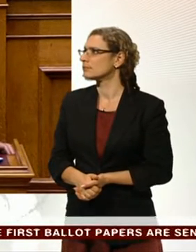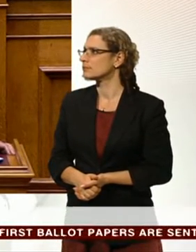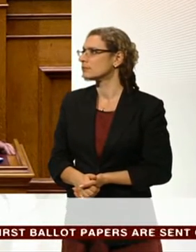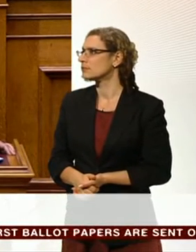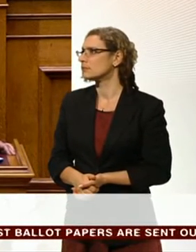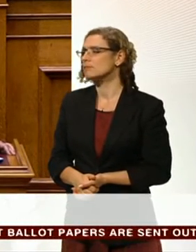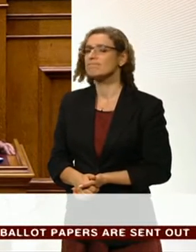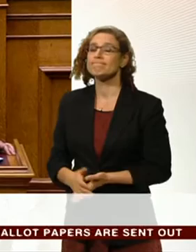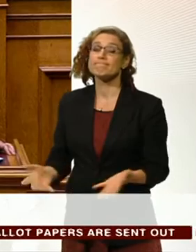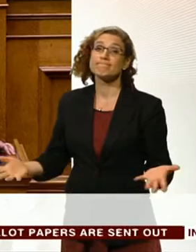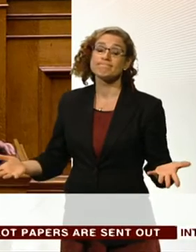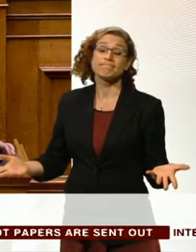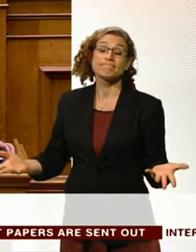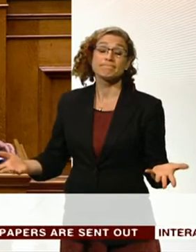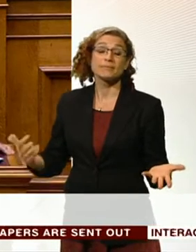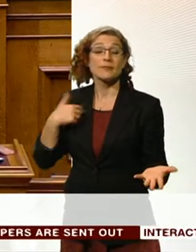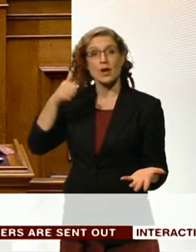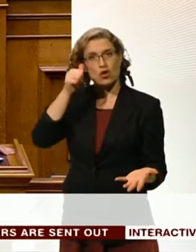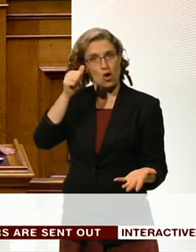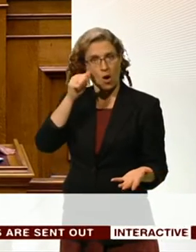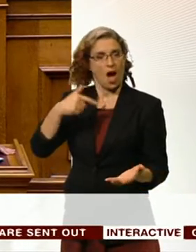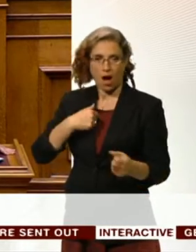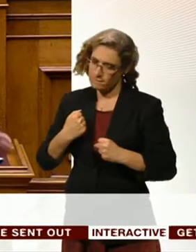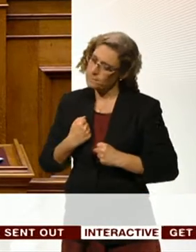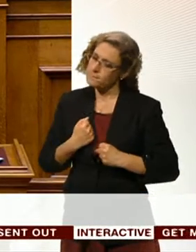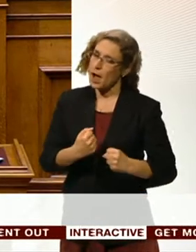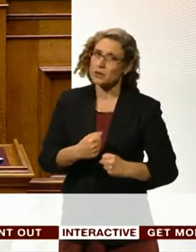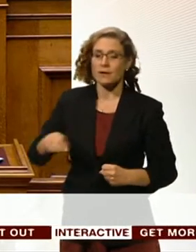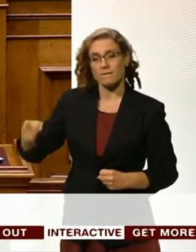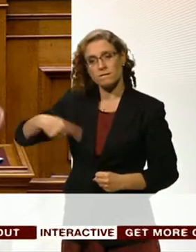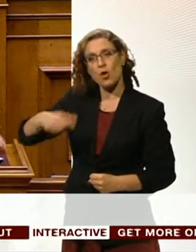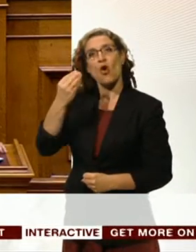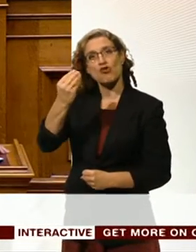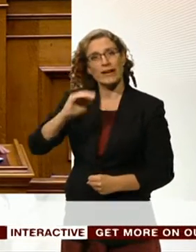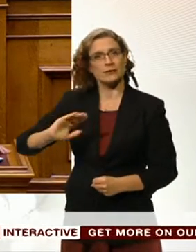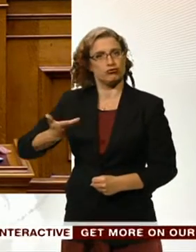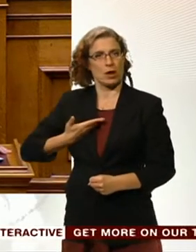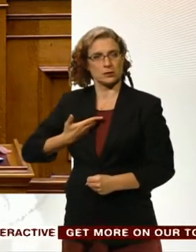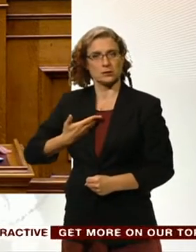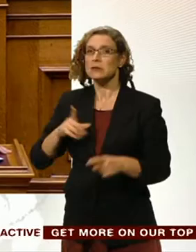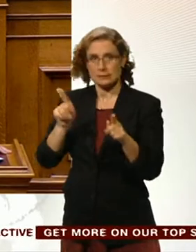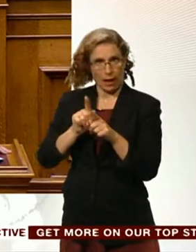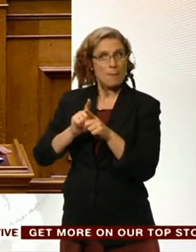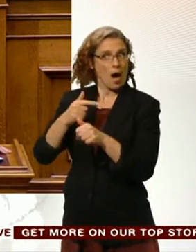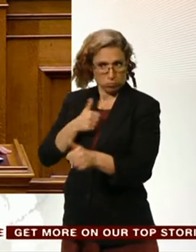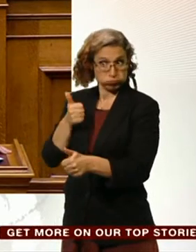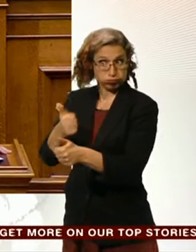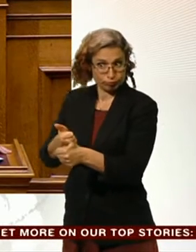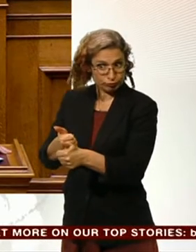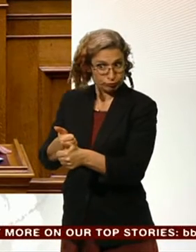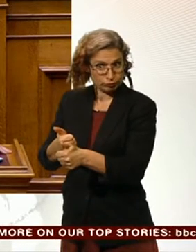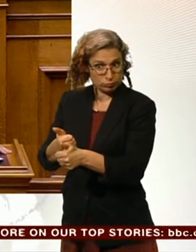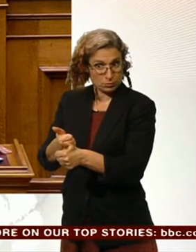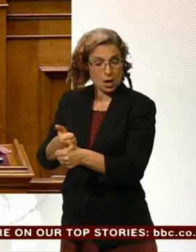I don't regret fighting in order to defend the rights of the Greek people, this right that I believed in as well. However, I also do not regret